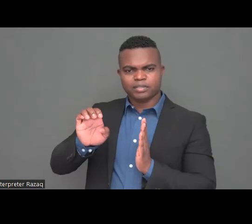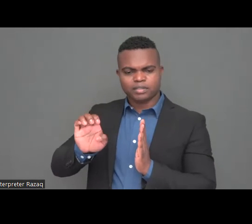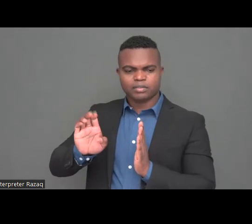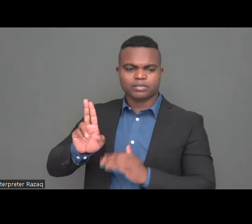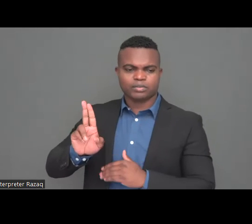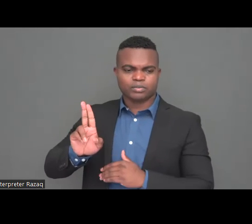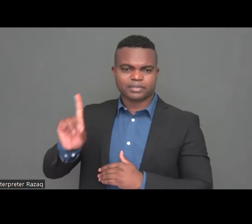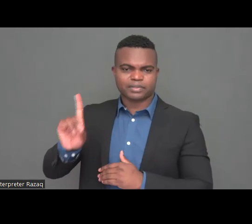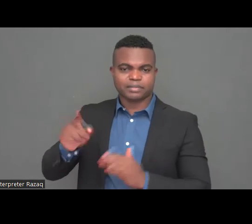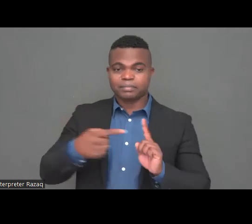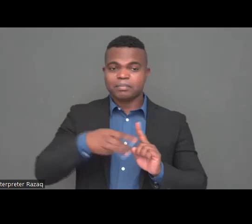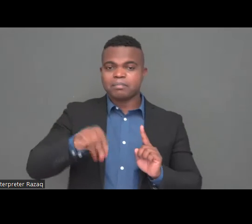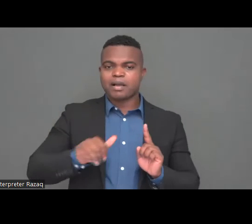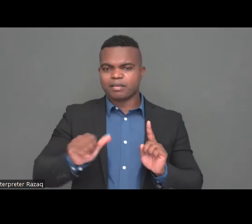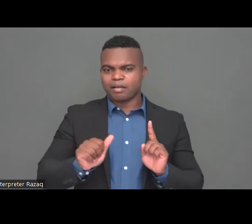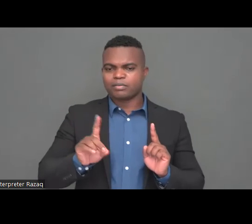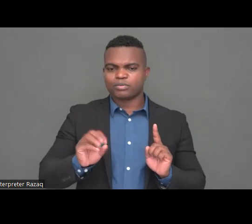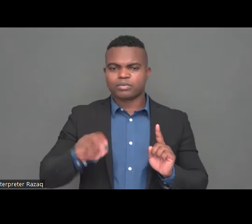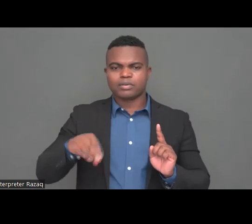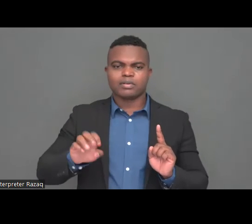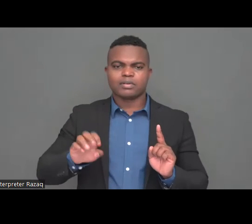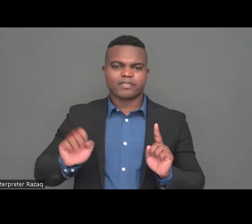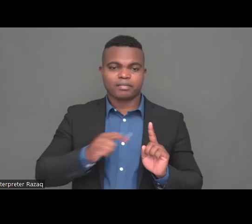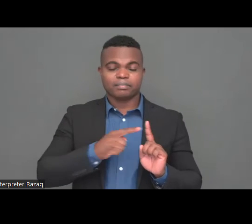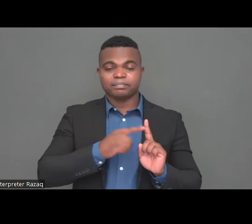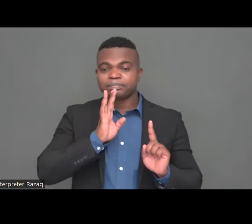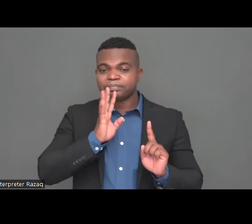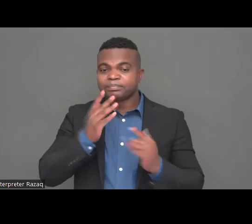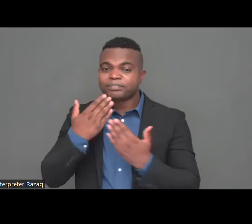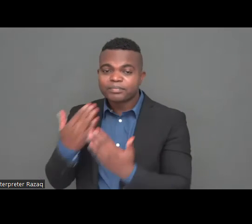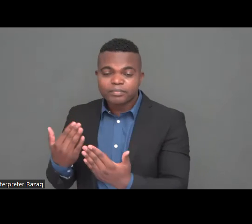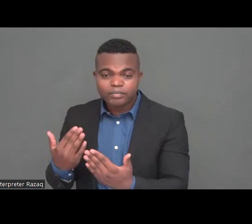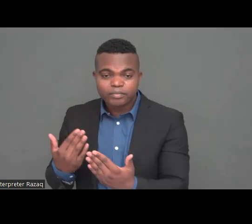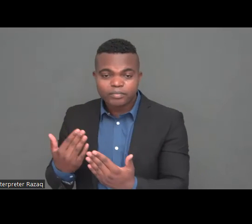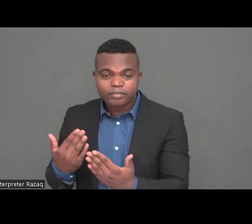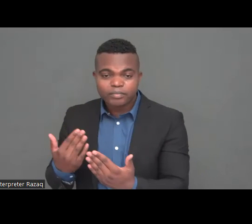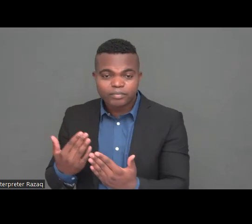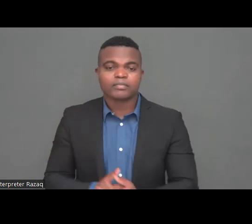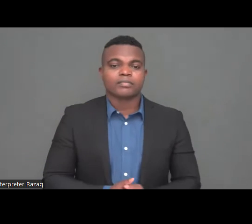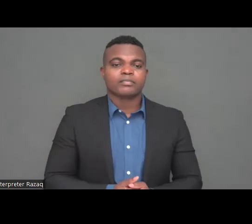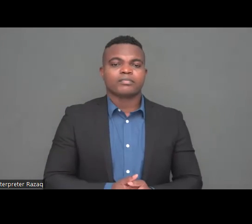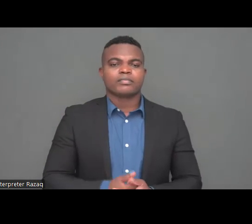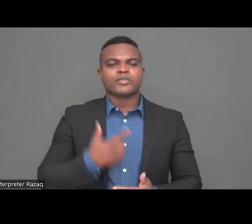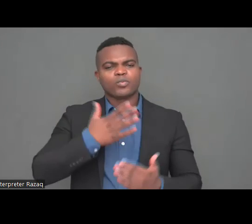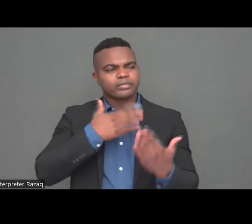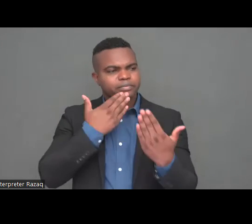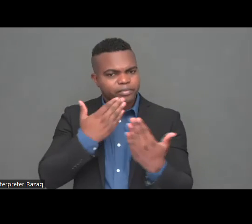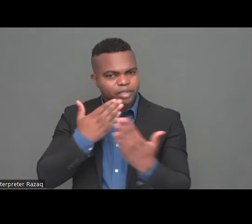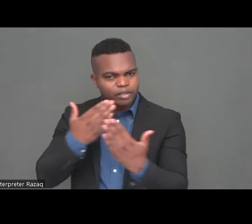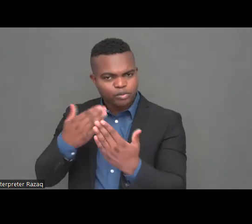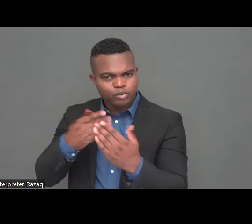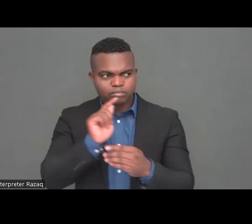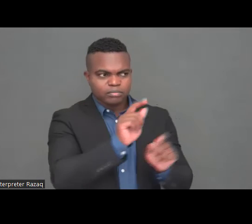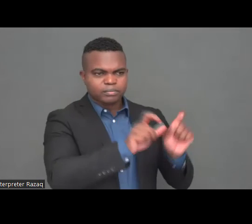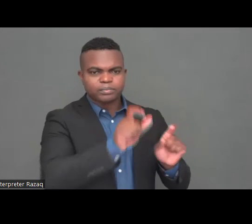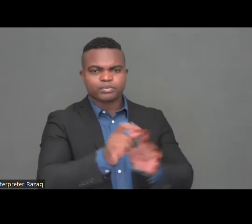Julia and Valery for being us because their testimonials of what is happening are the basis of